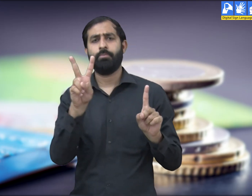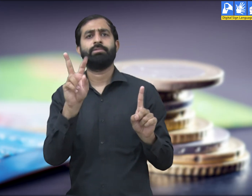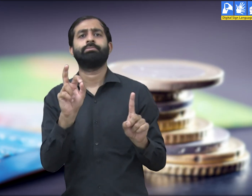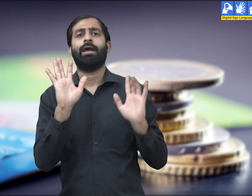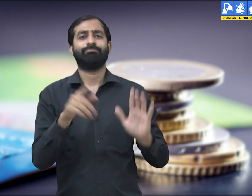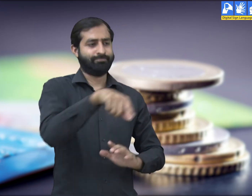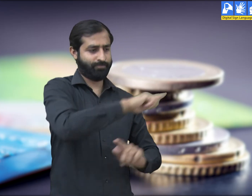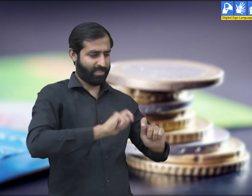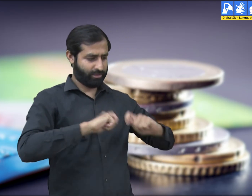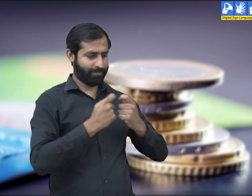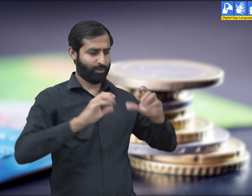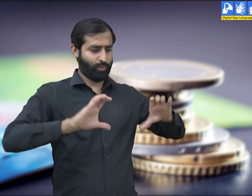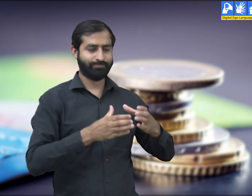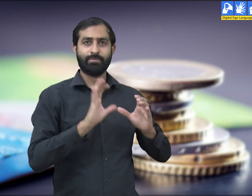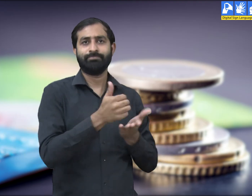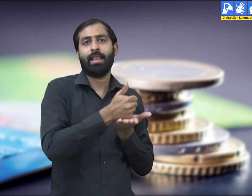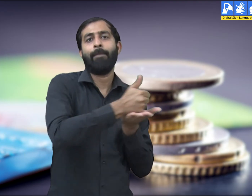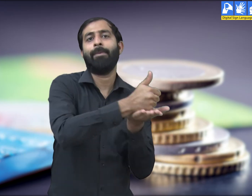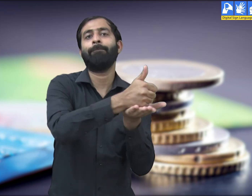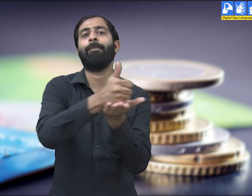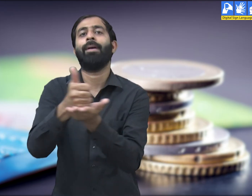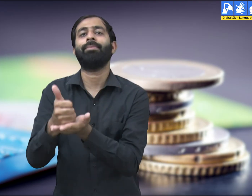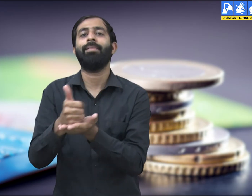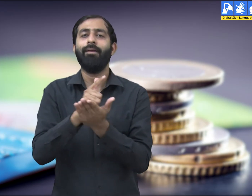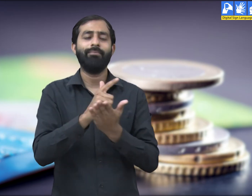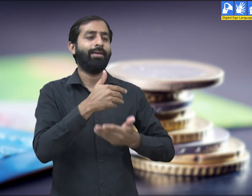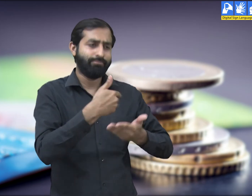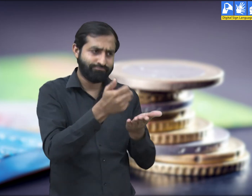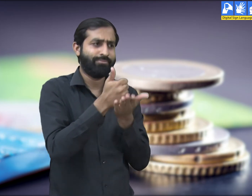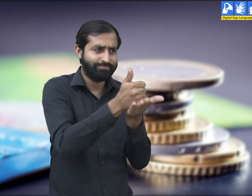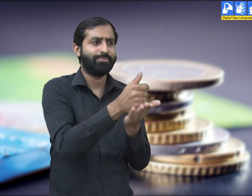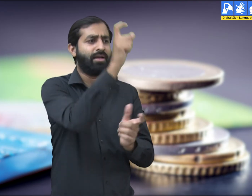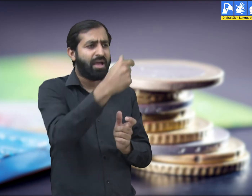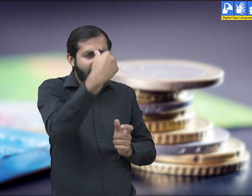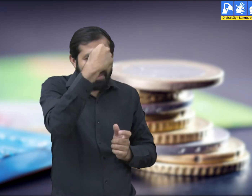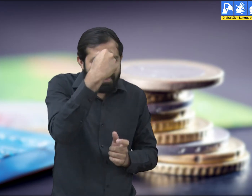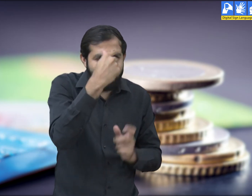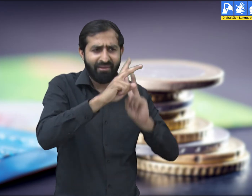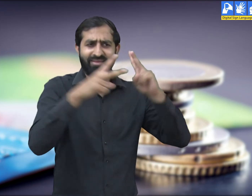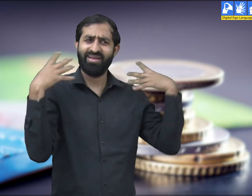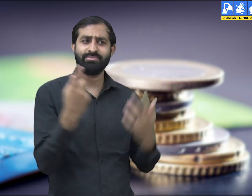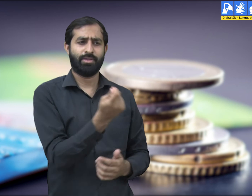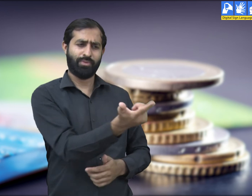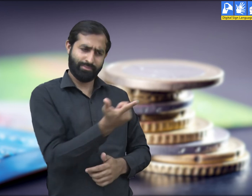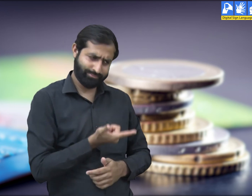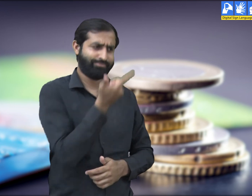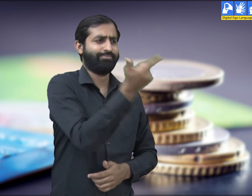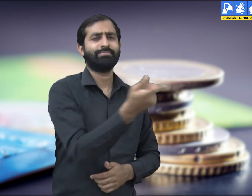to 20 who contribute towards a capital sum which is then used as lending to each other for a minimum rate of